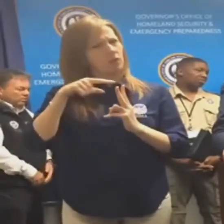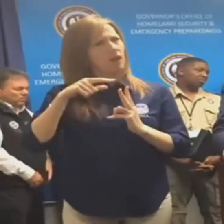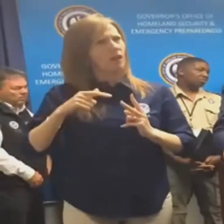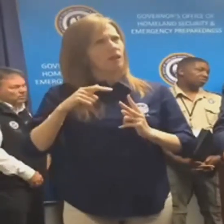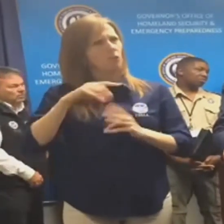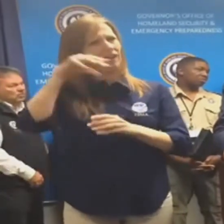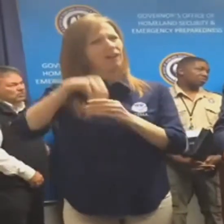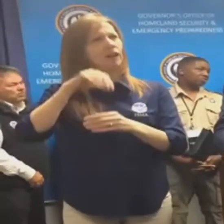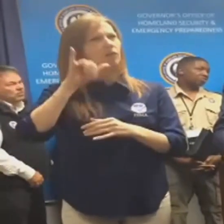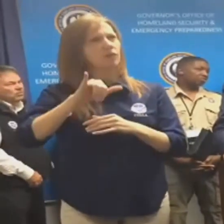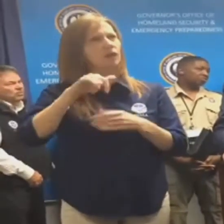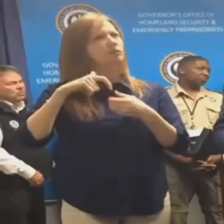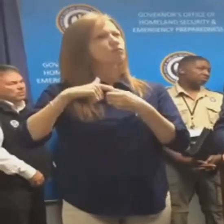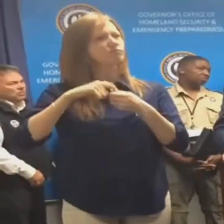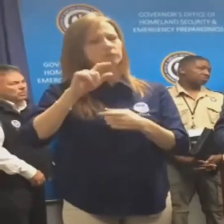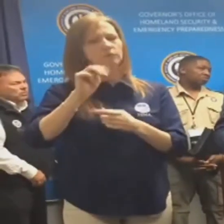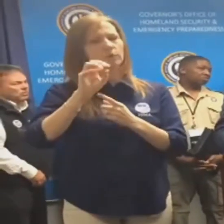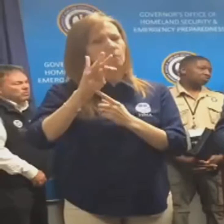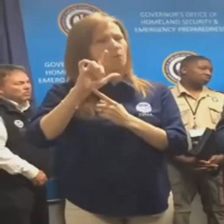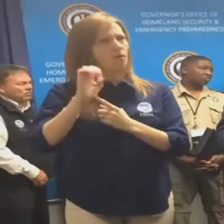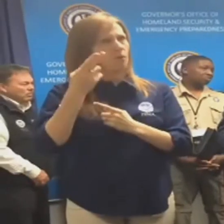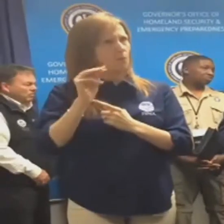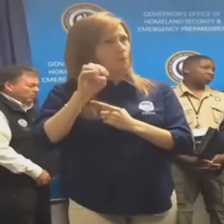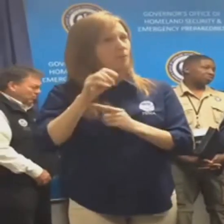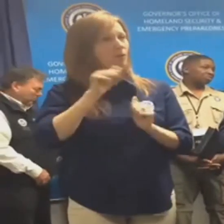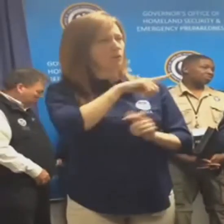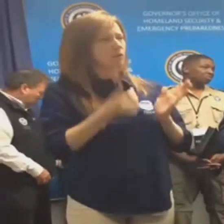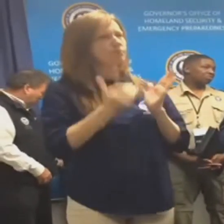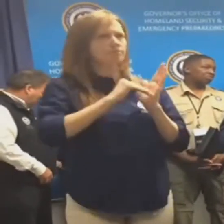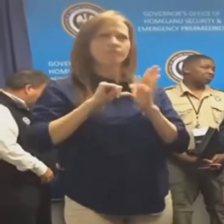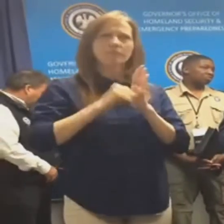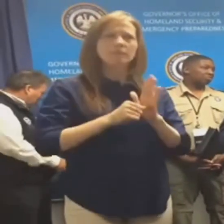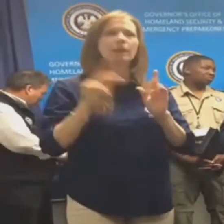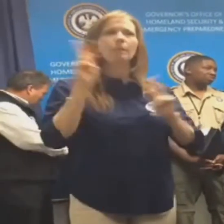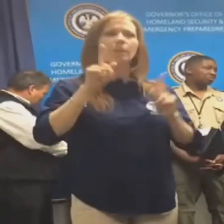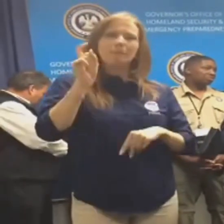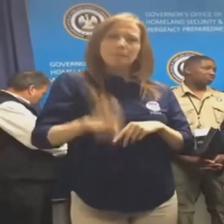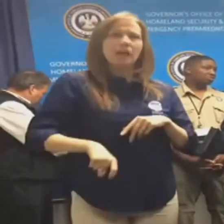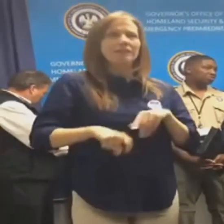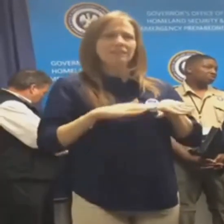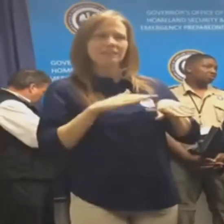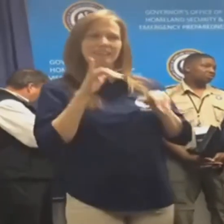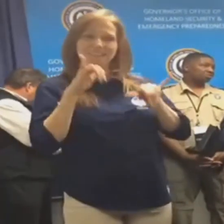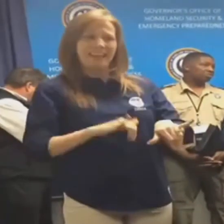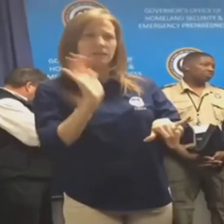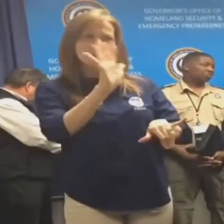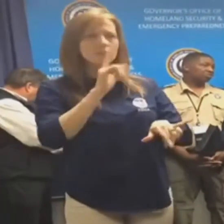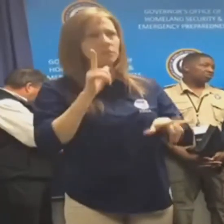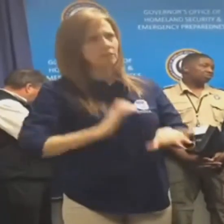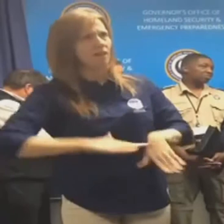people who might have passed away earlier today because they were in the trailer. If you could just kind of reiterate and talk about how